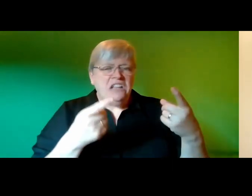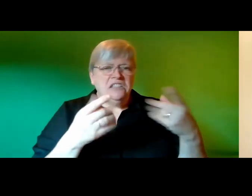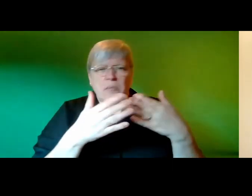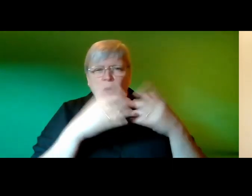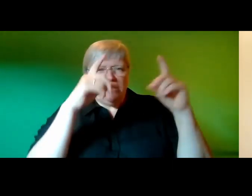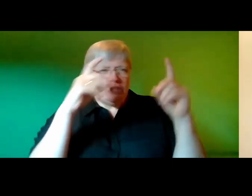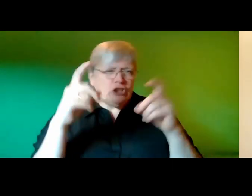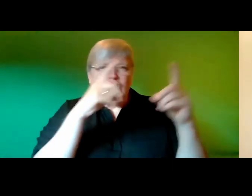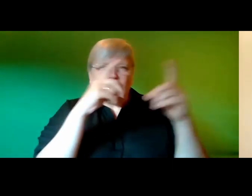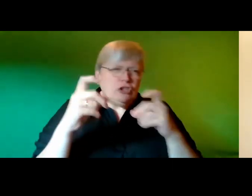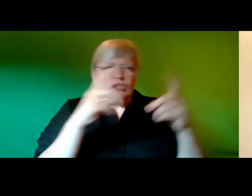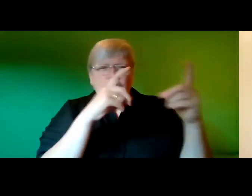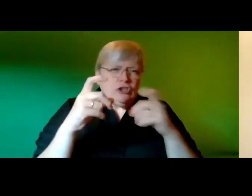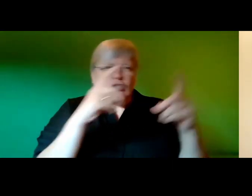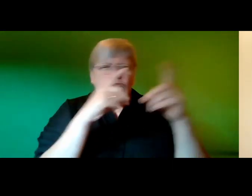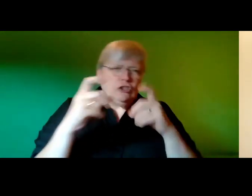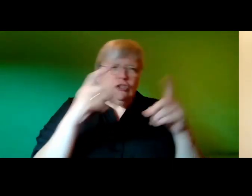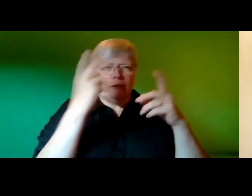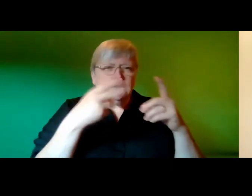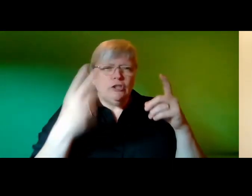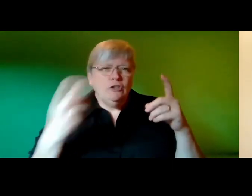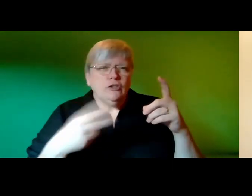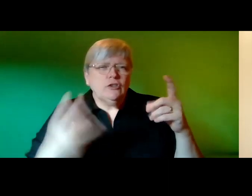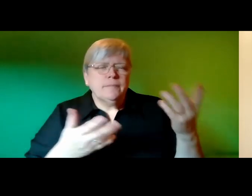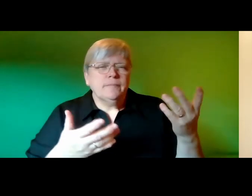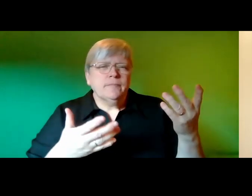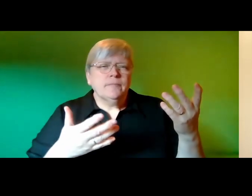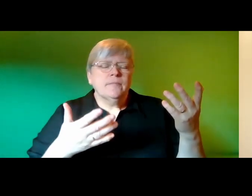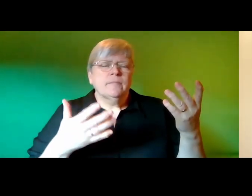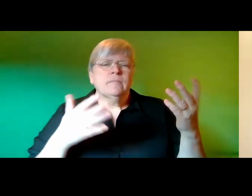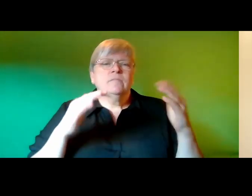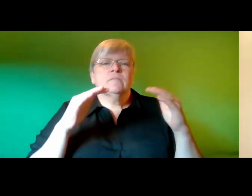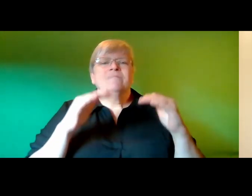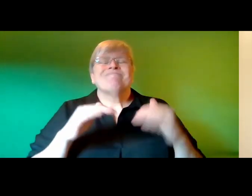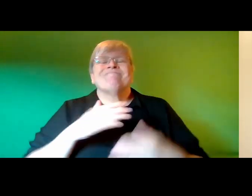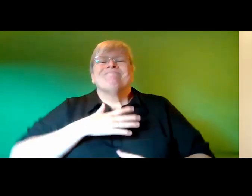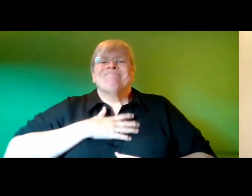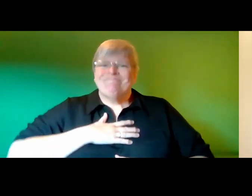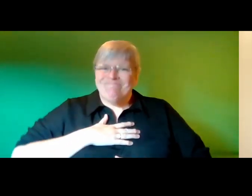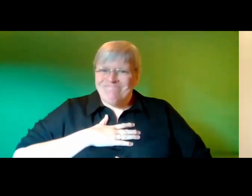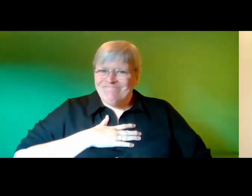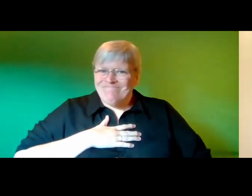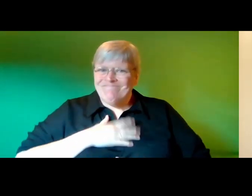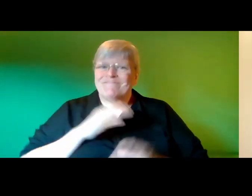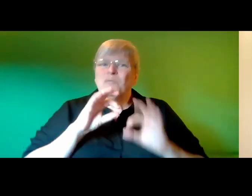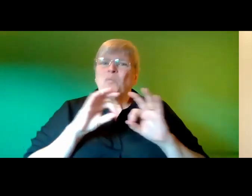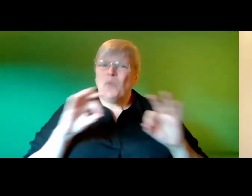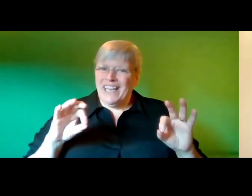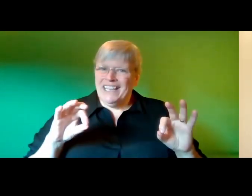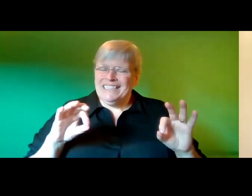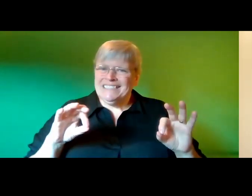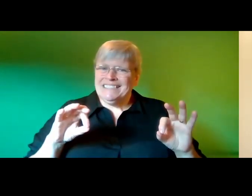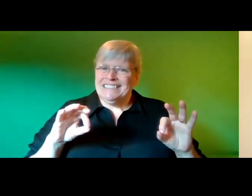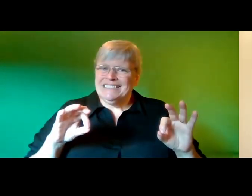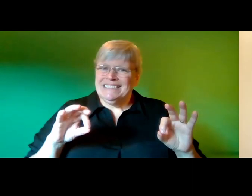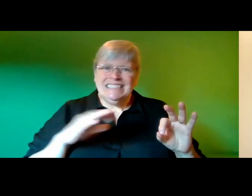one after another rapidly hmm a low sigh comes from the doctor quiet and under her breath as though